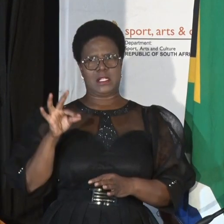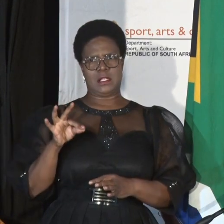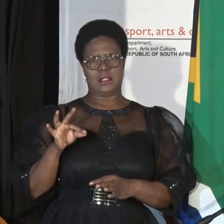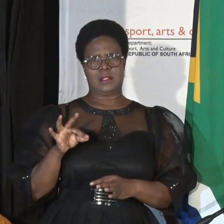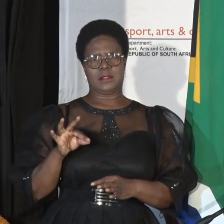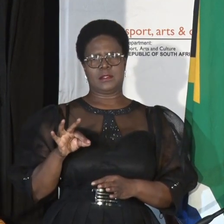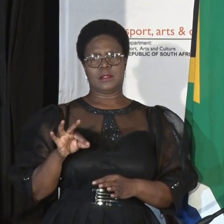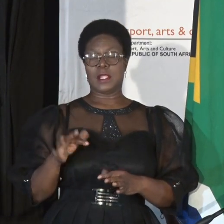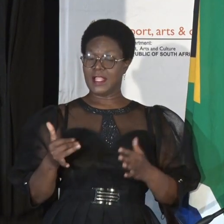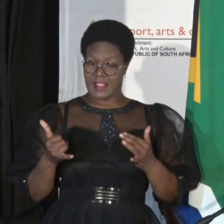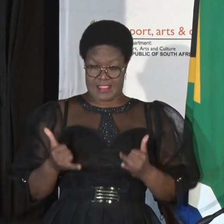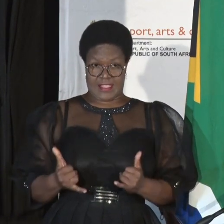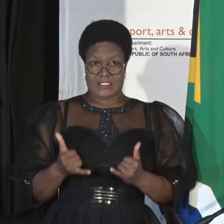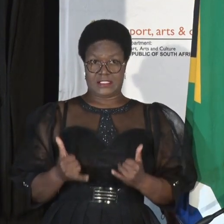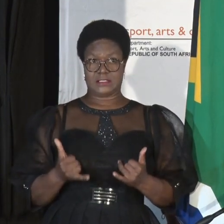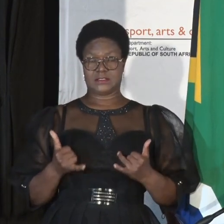This morning,